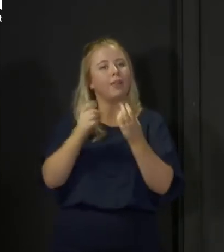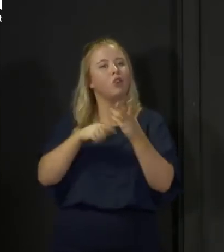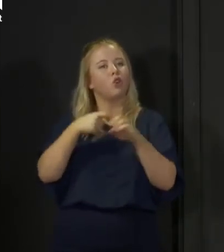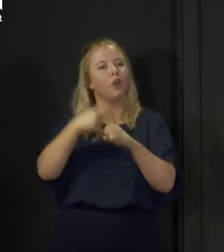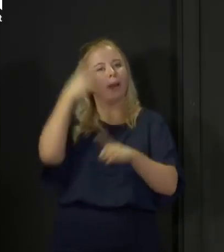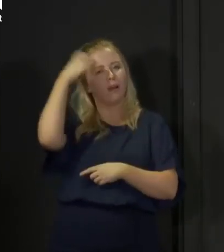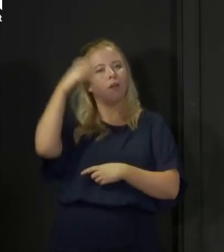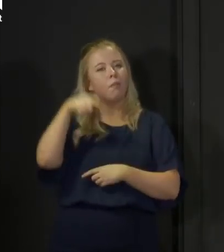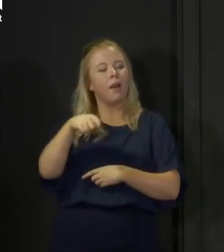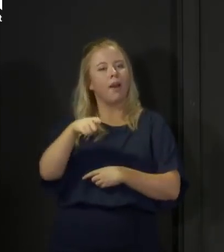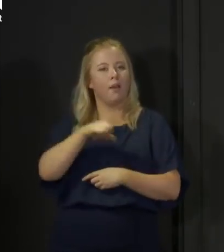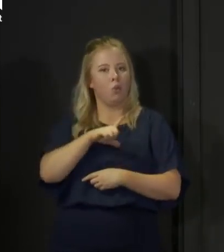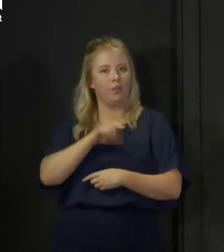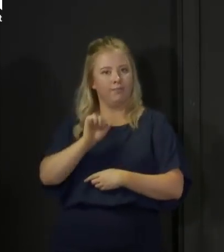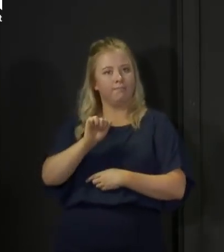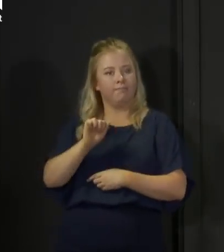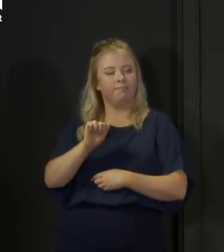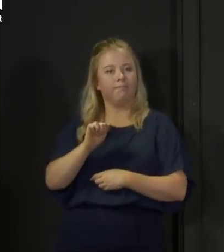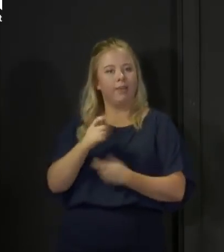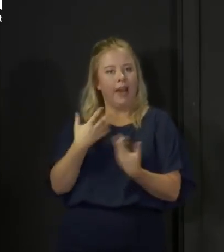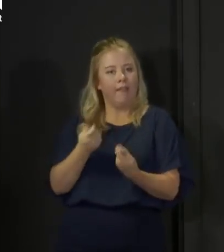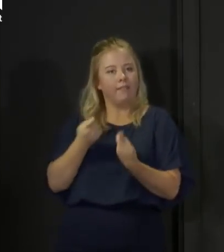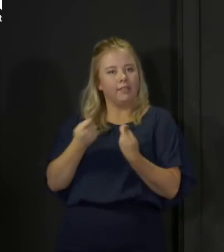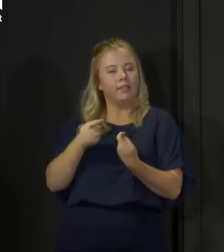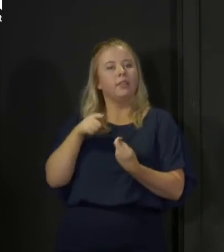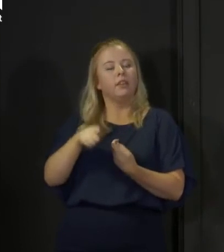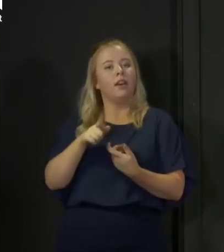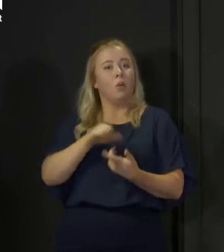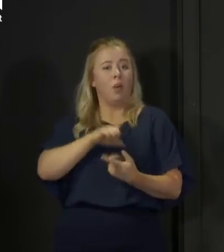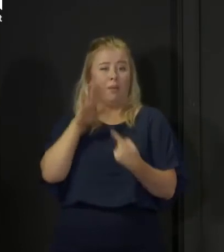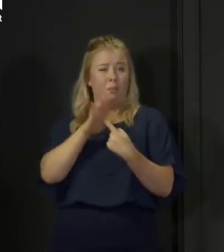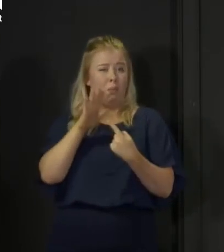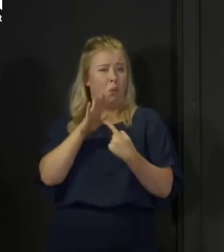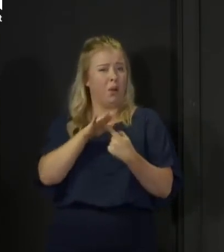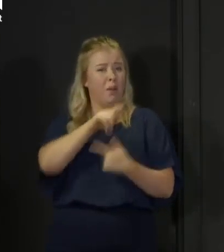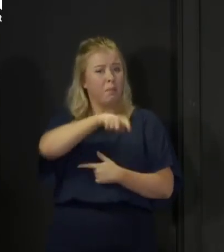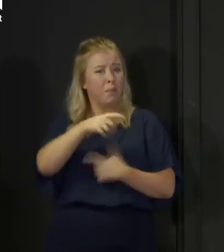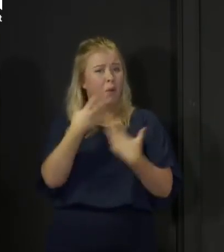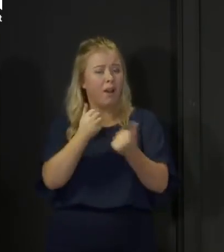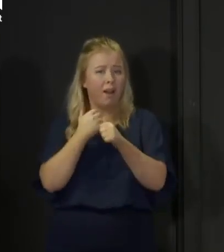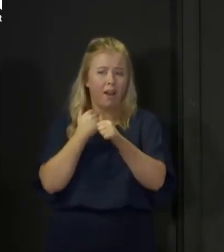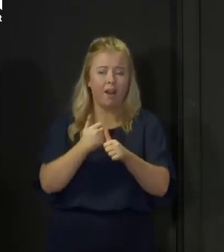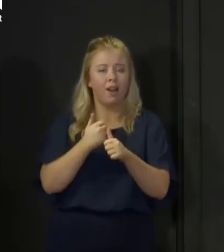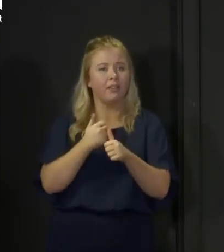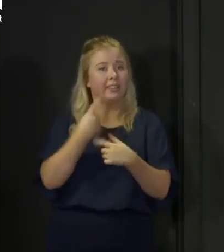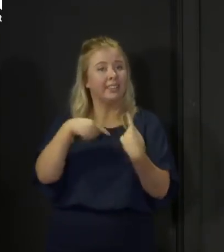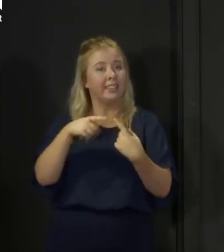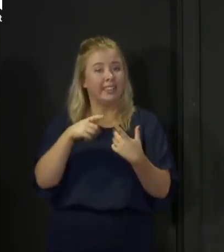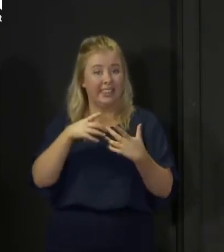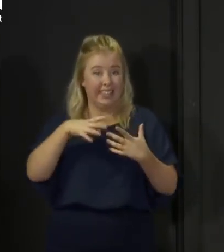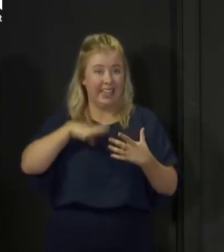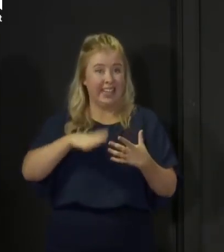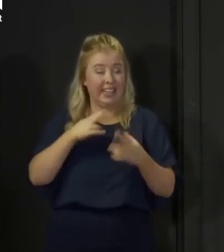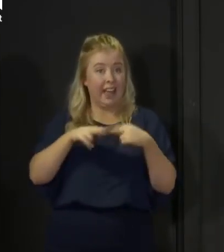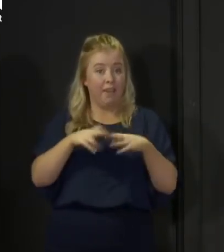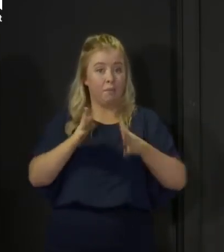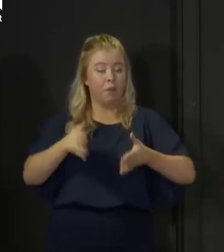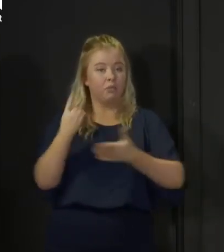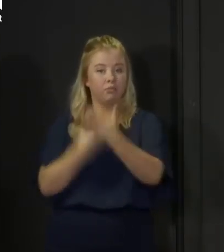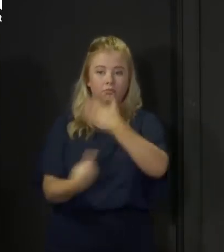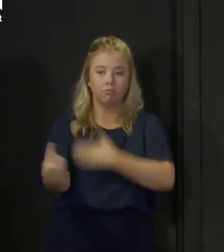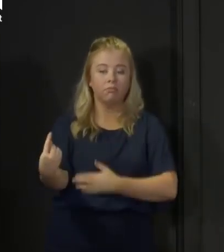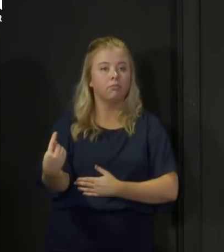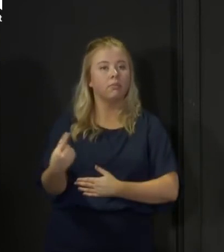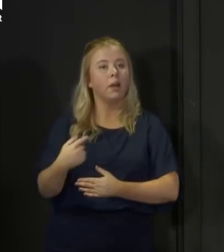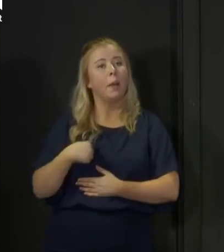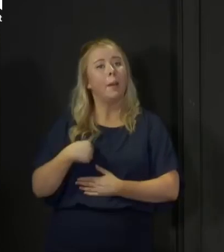UK government about because it is really important that people have the support they need to self-isolate for periods, as I've candidly said